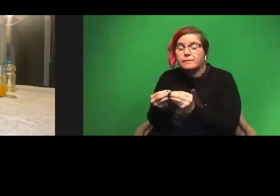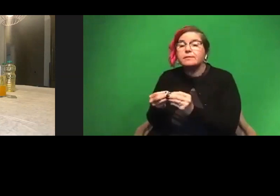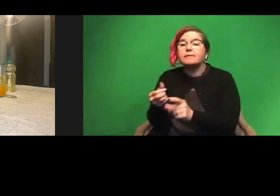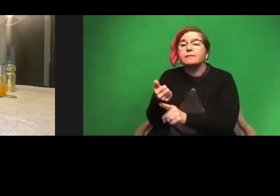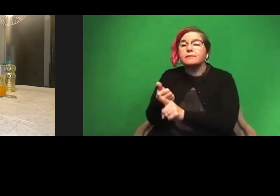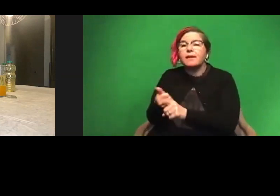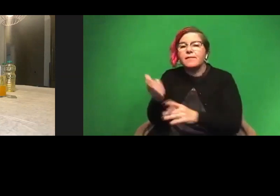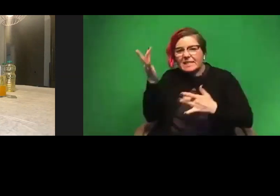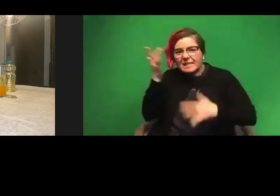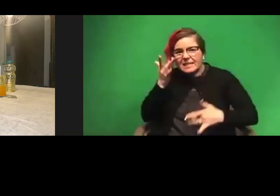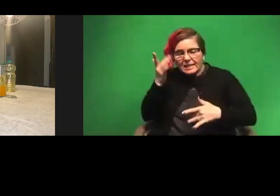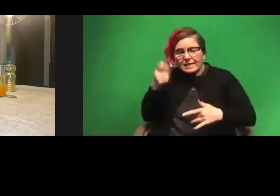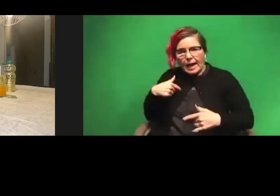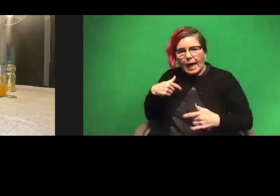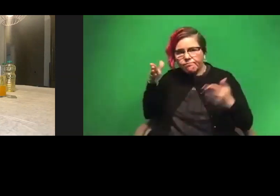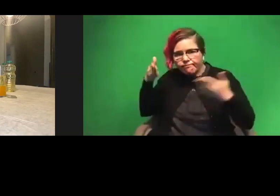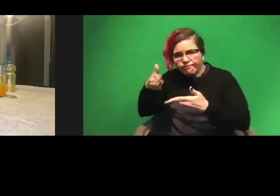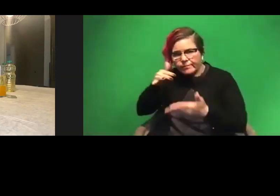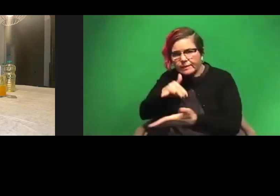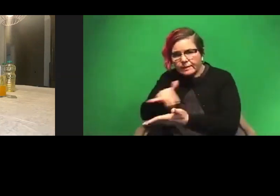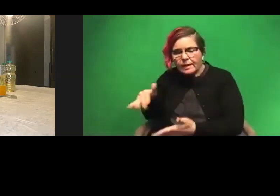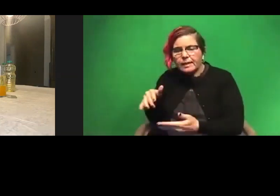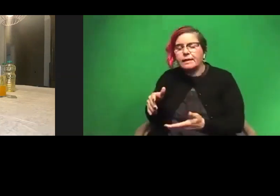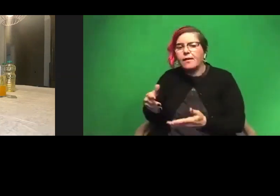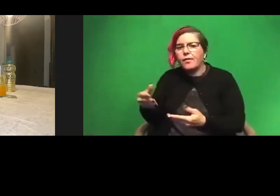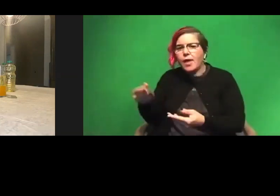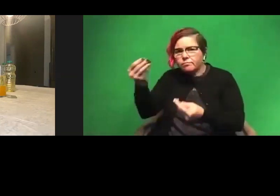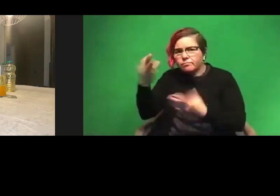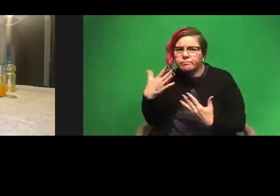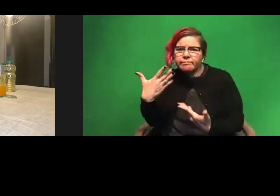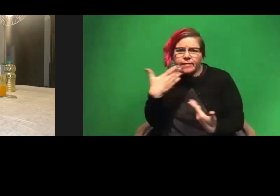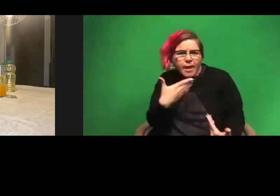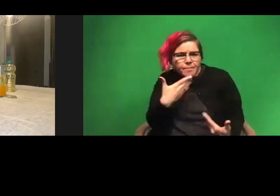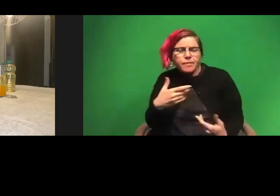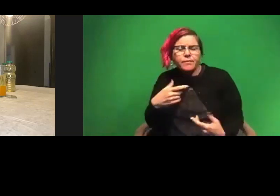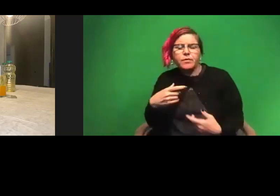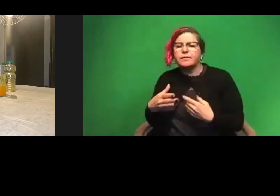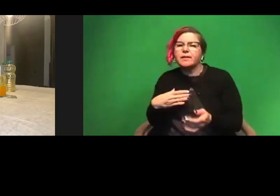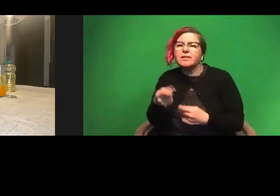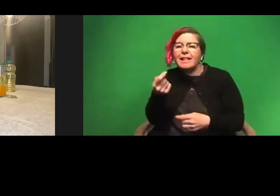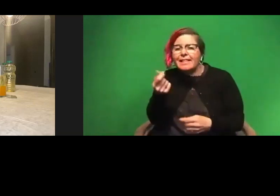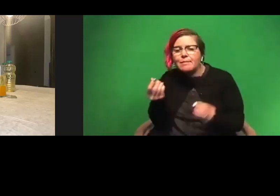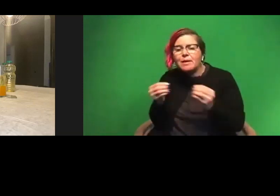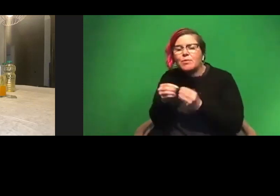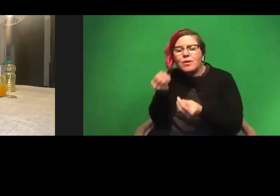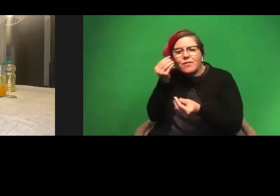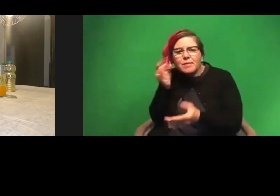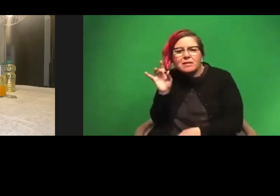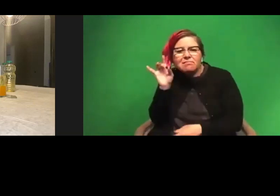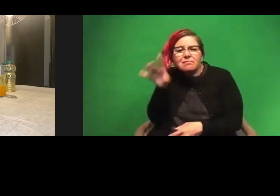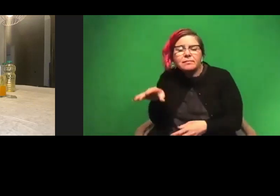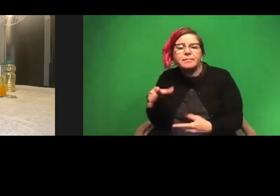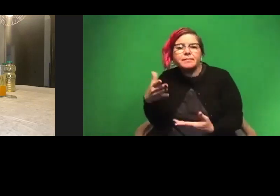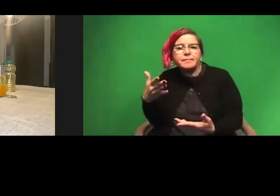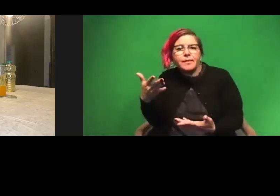disease that I'm studying. And they're telling me, thank you for, even if it's just a little bit of information that I'm able to provide, thank you for